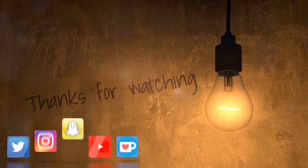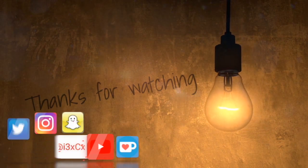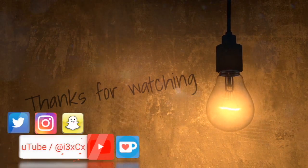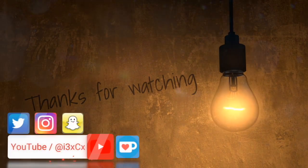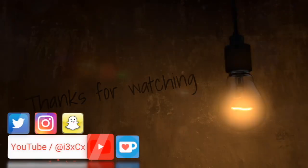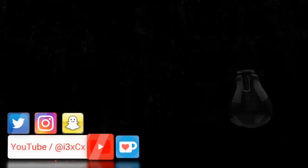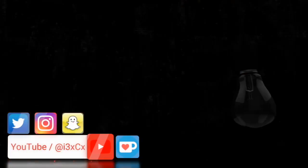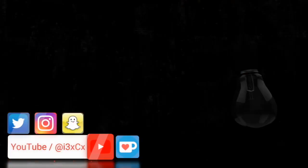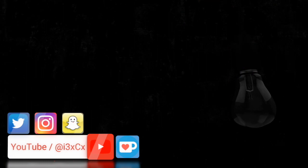It´s te seeking.